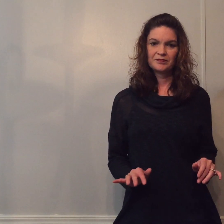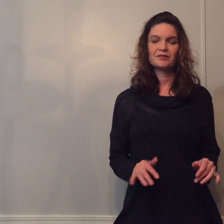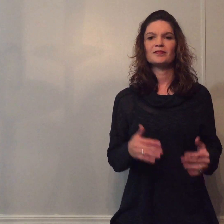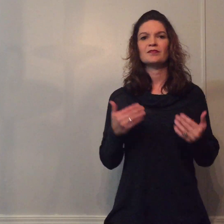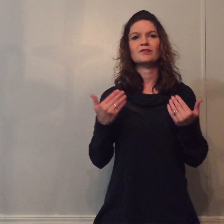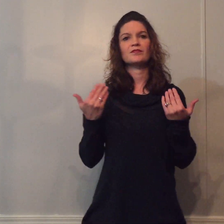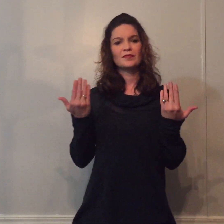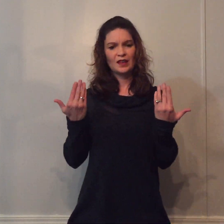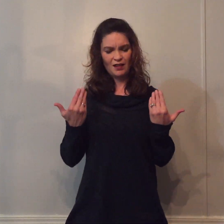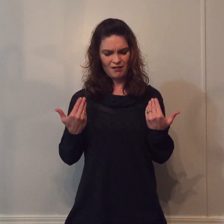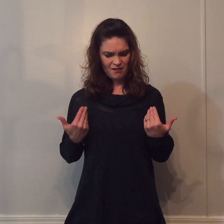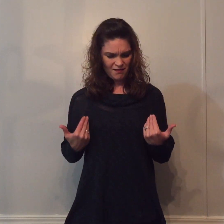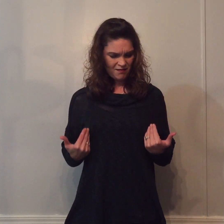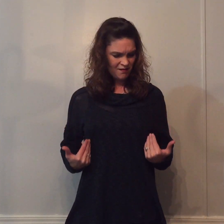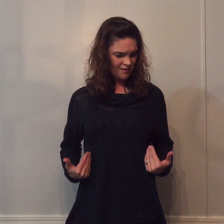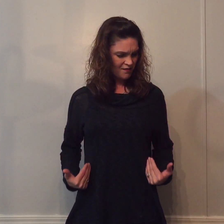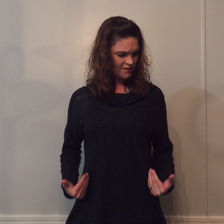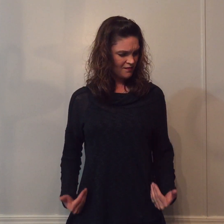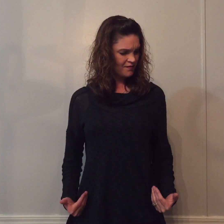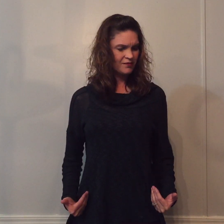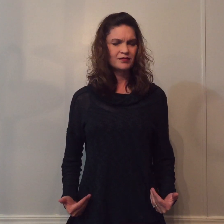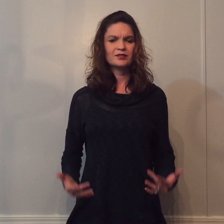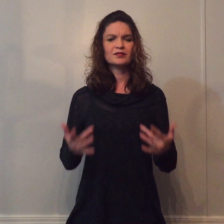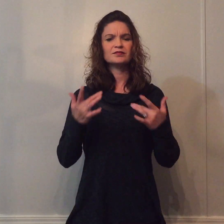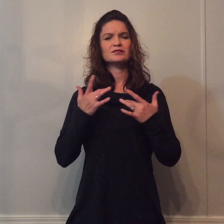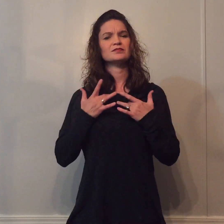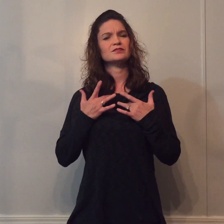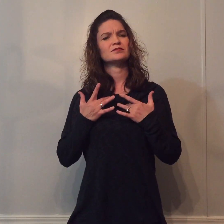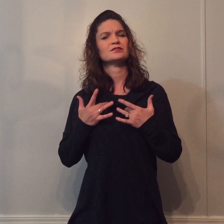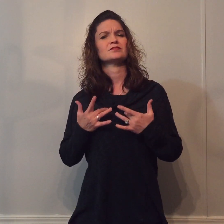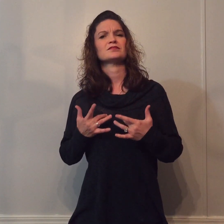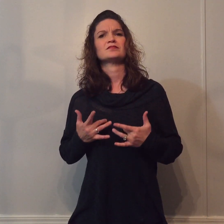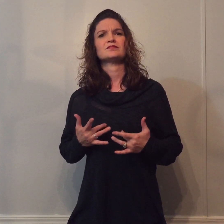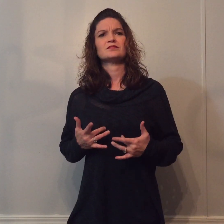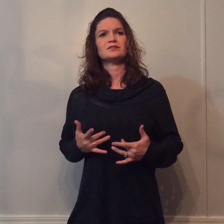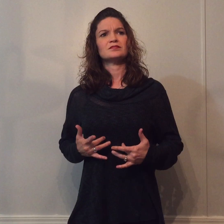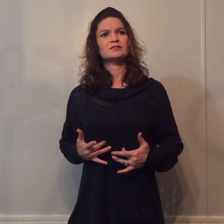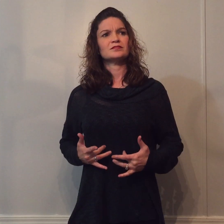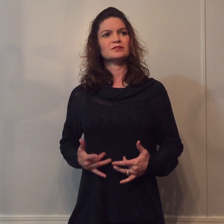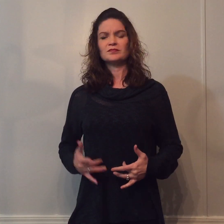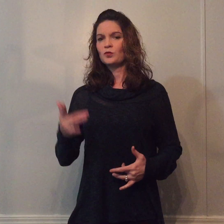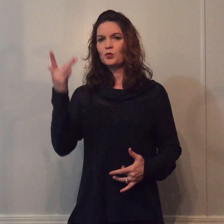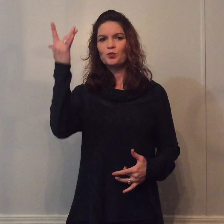Why should I feel discouraged?